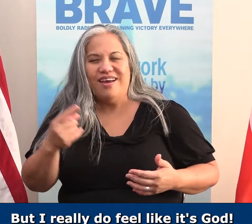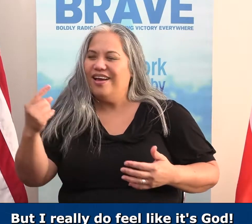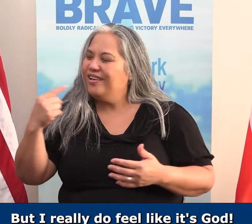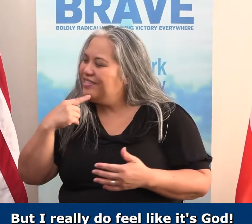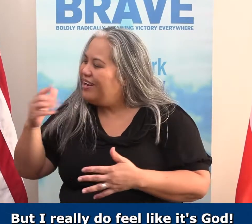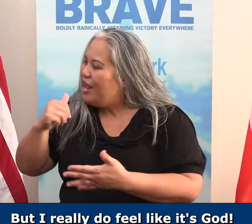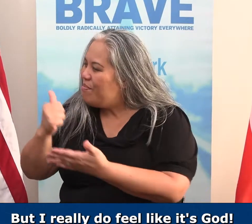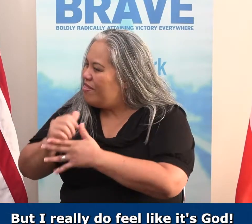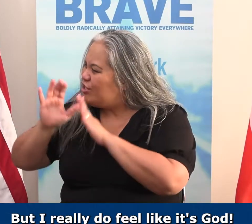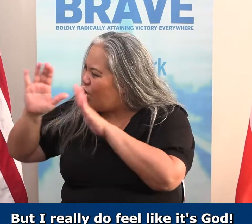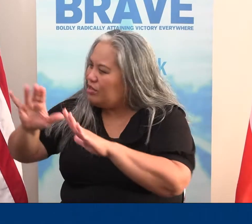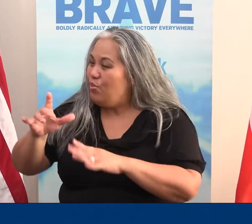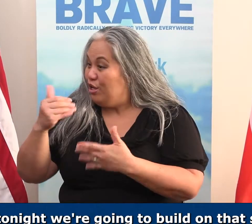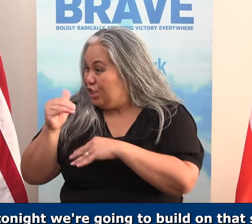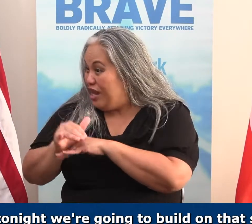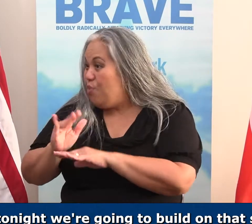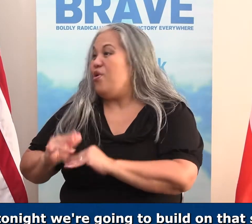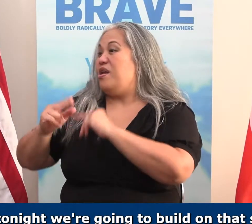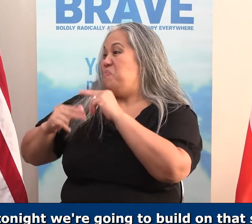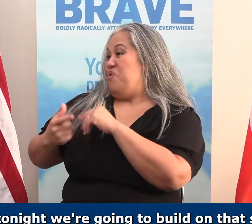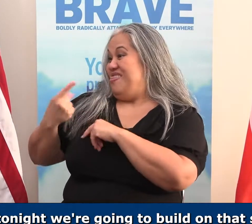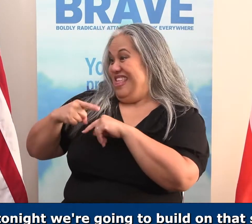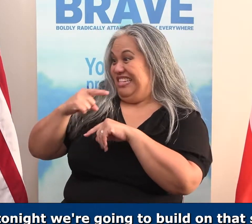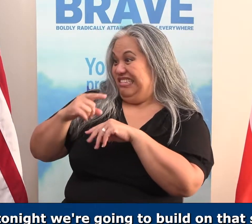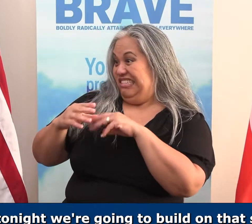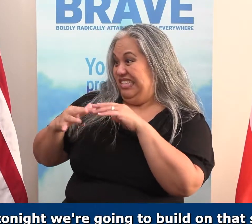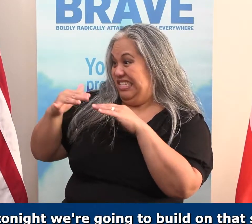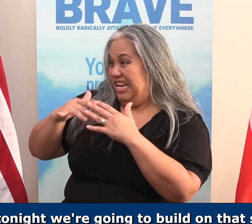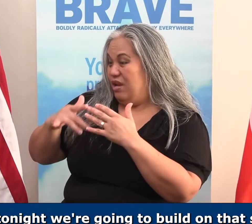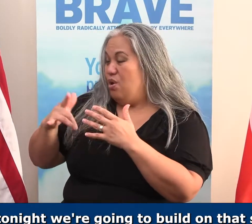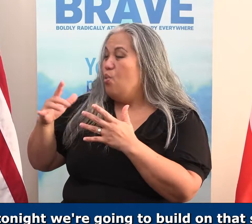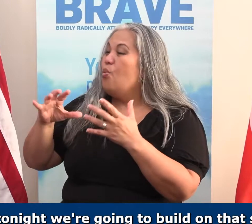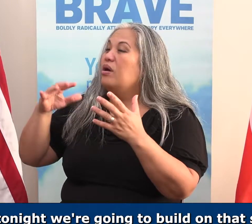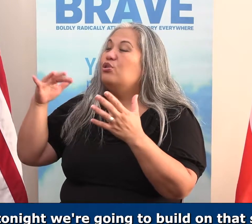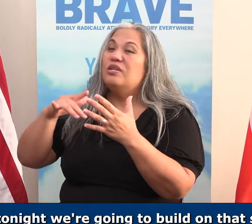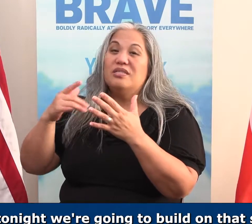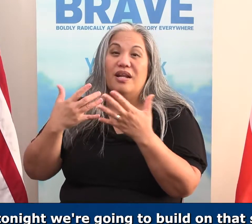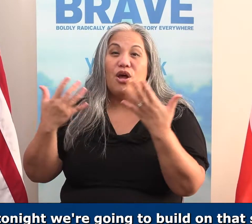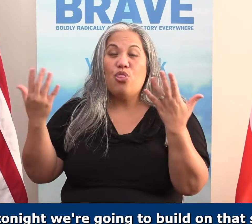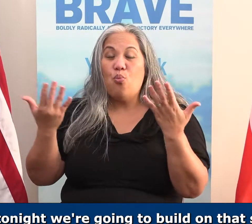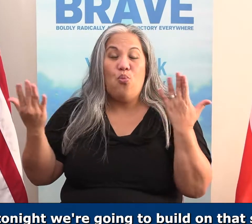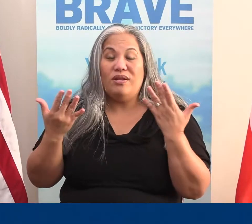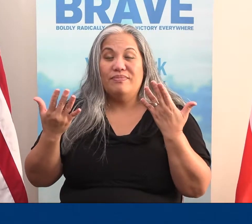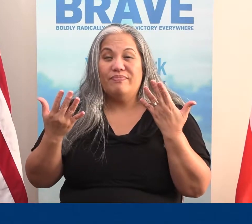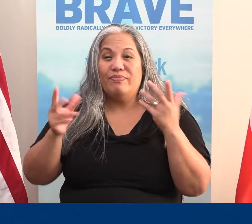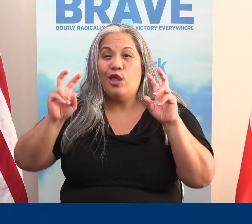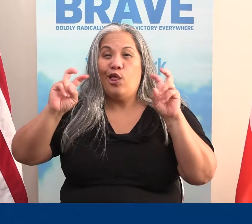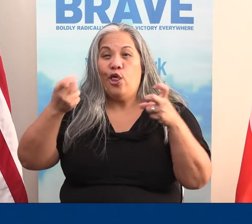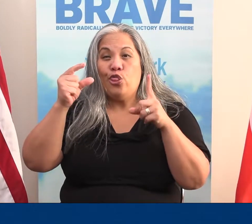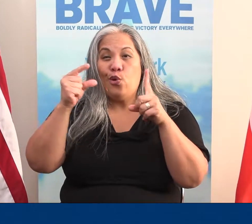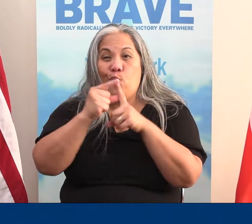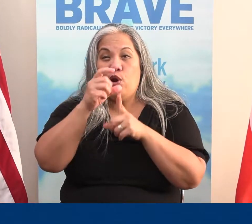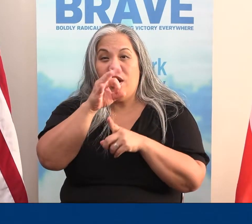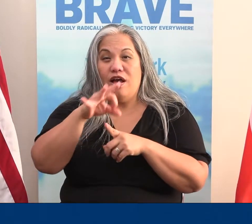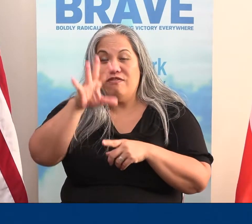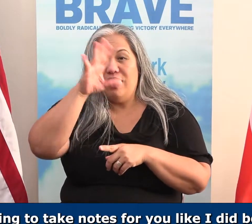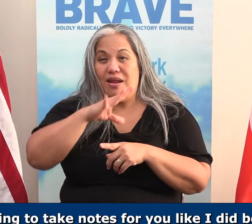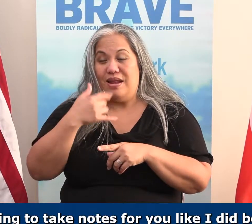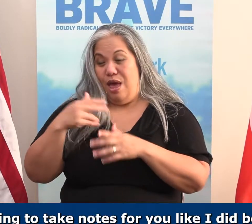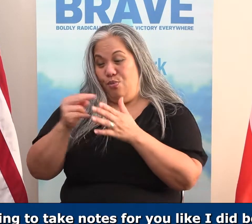I said, amen. That's awesome. Well, tonight we're going to build on that study, and we're going to do a study on the Word of God. I'm going to take